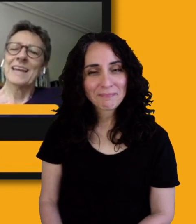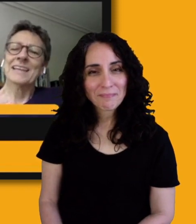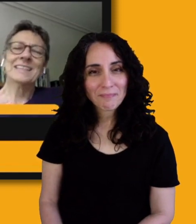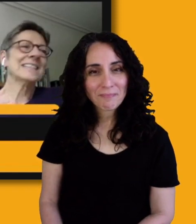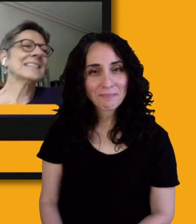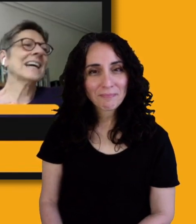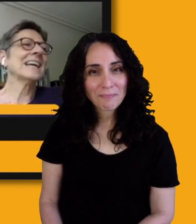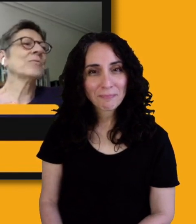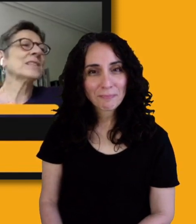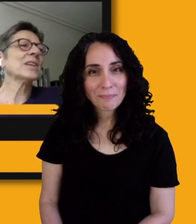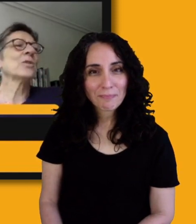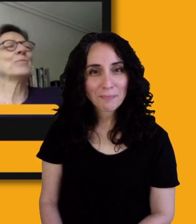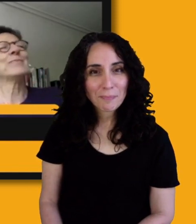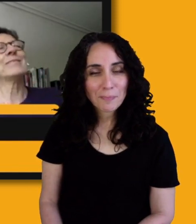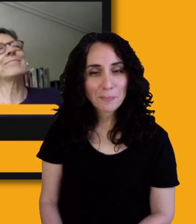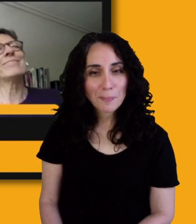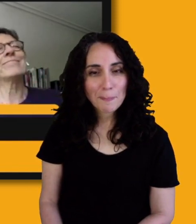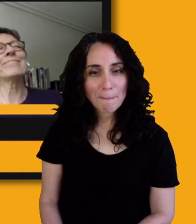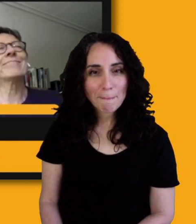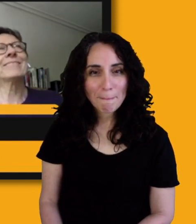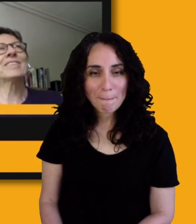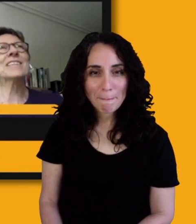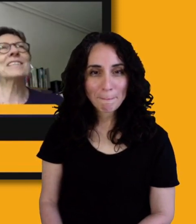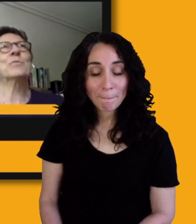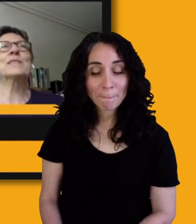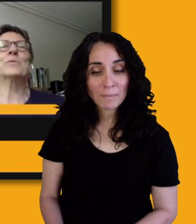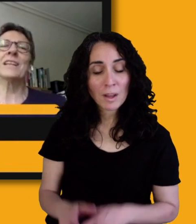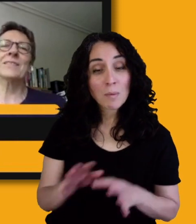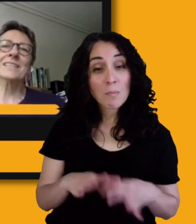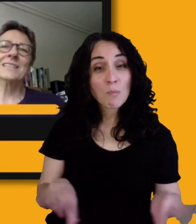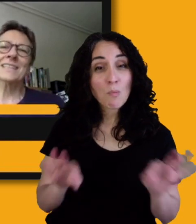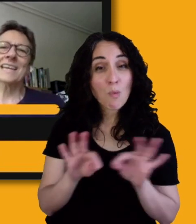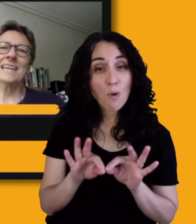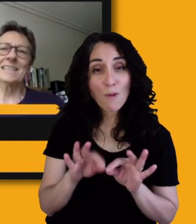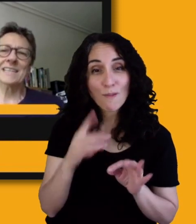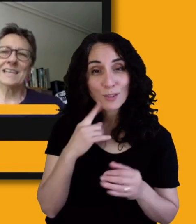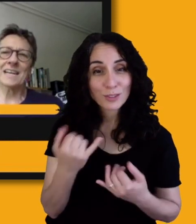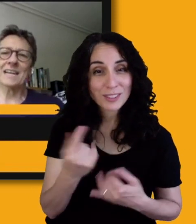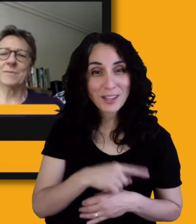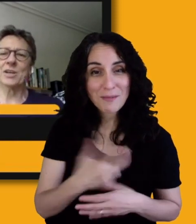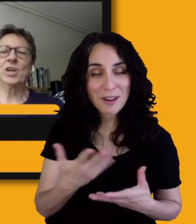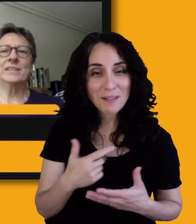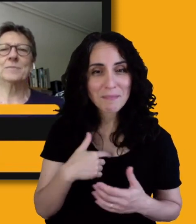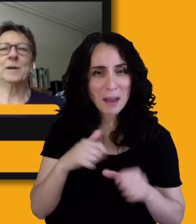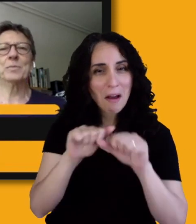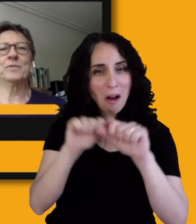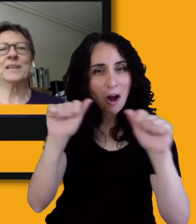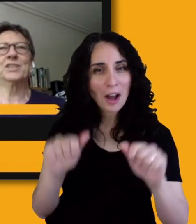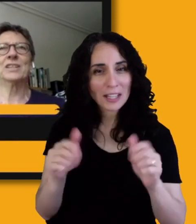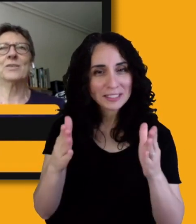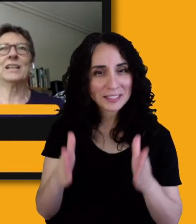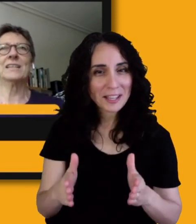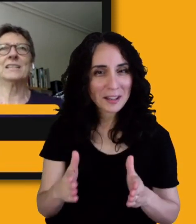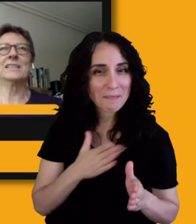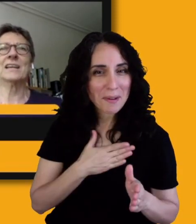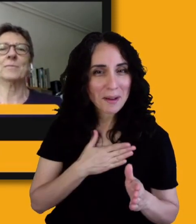so just what's relevant to today is that I am an architect by profession, though I like to say I'm